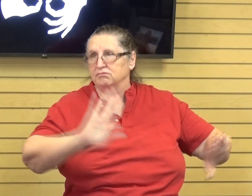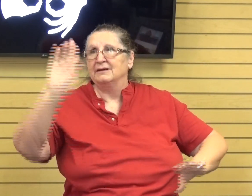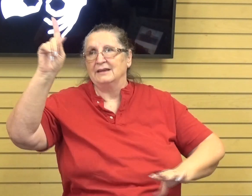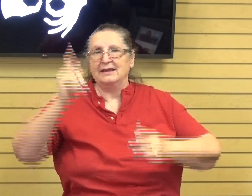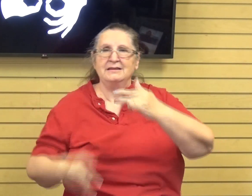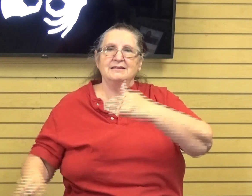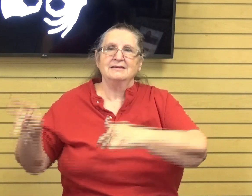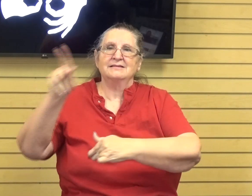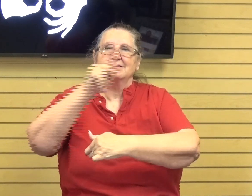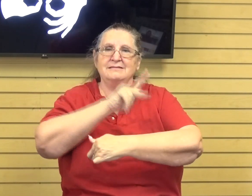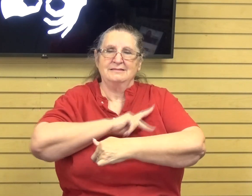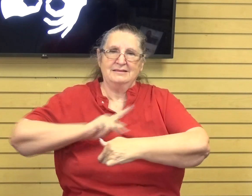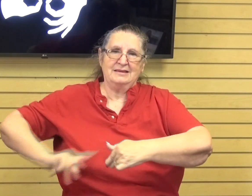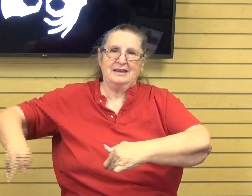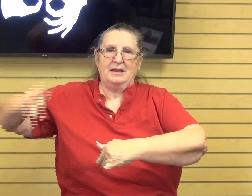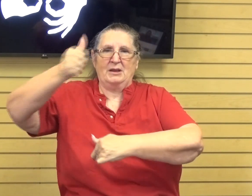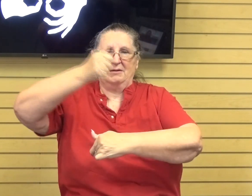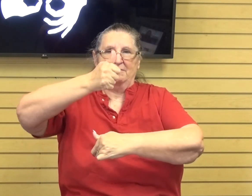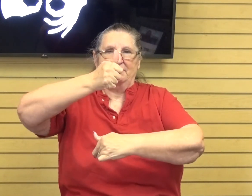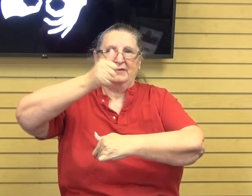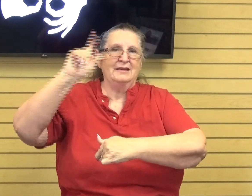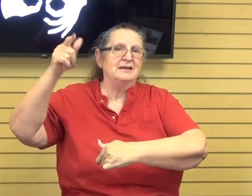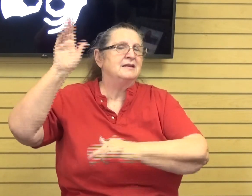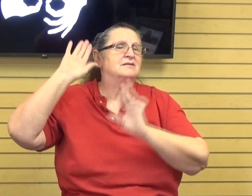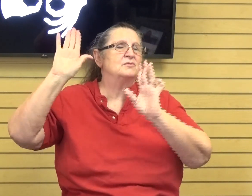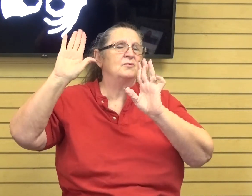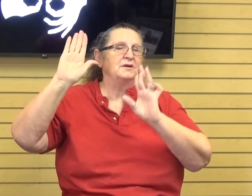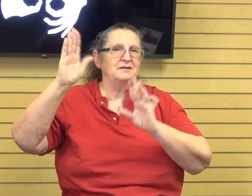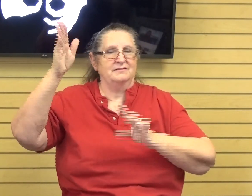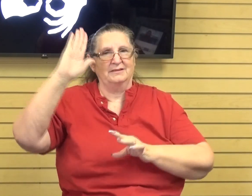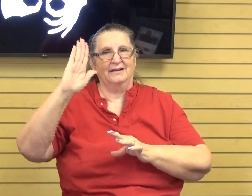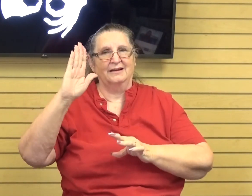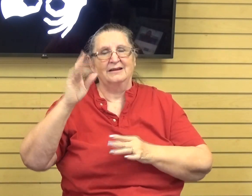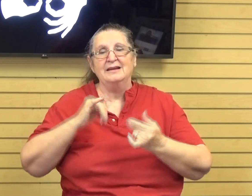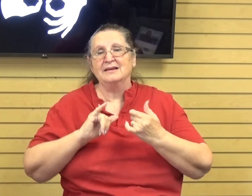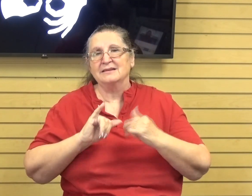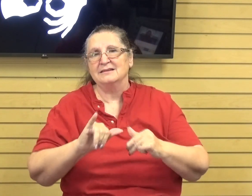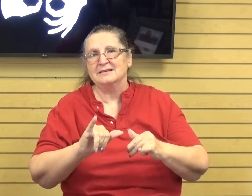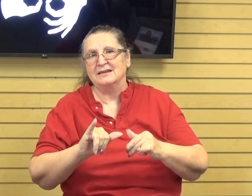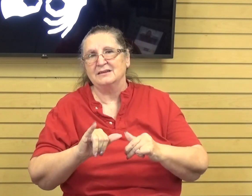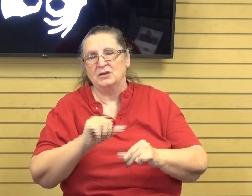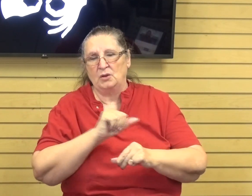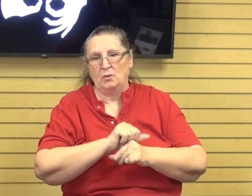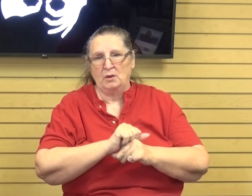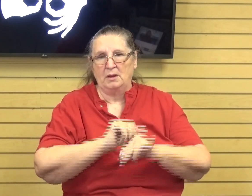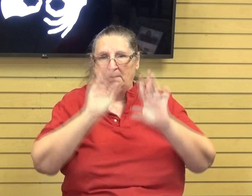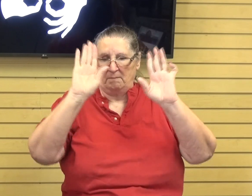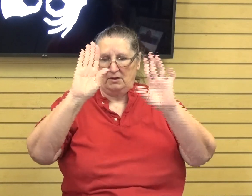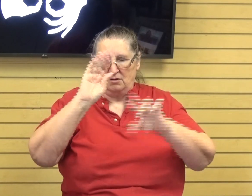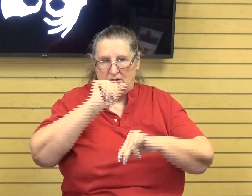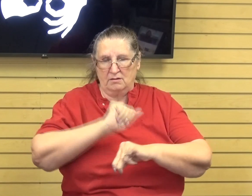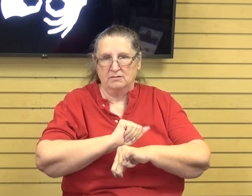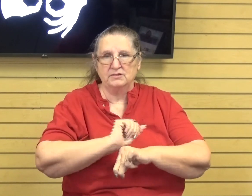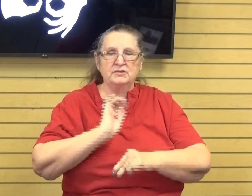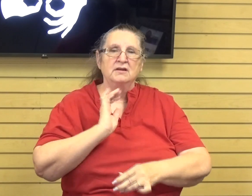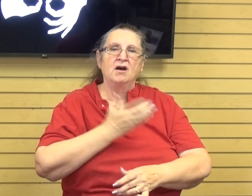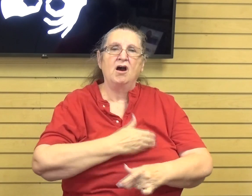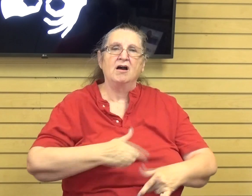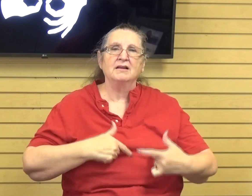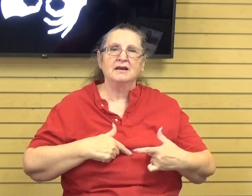is such a great God and He is and is continuing to work miracles in our lives. He died on the cross for us. He is